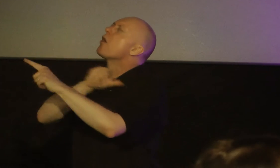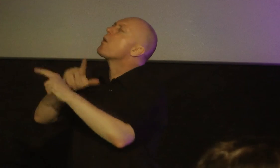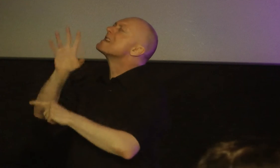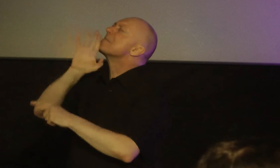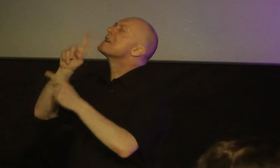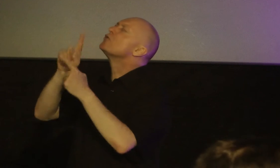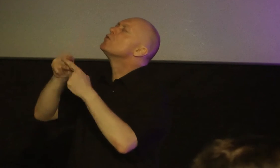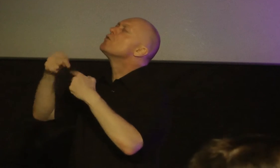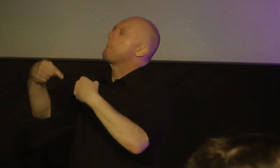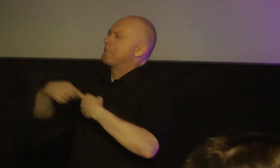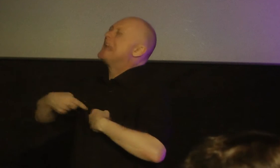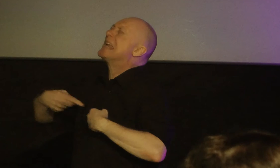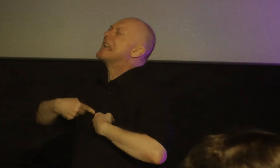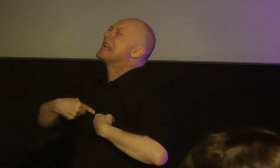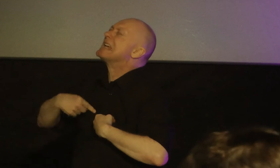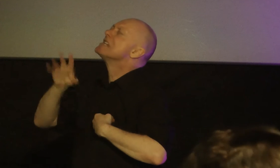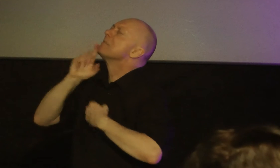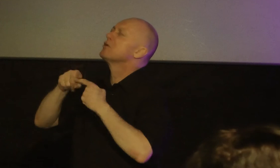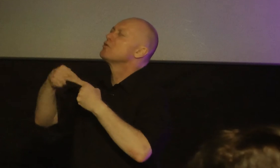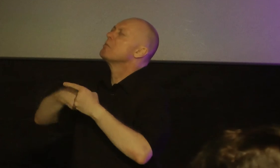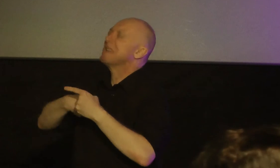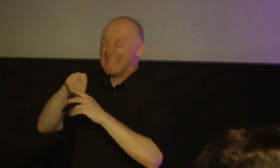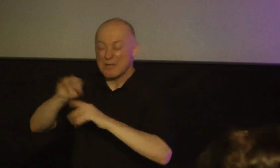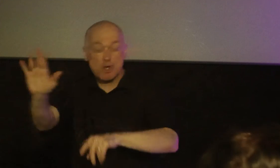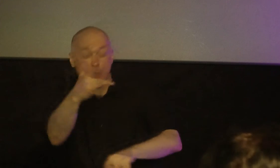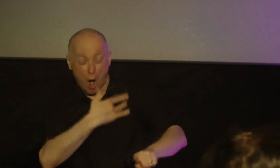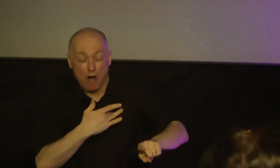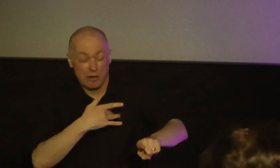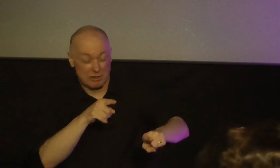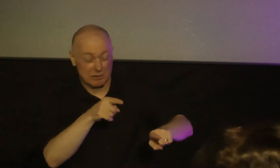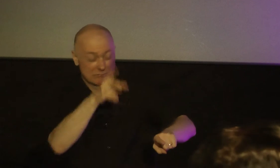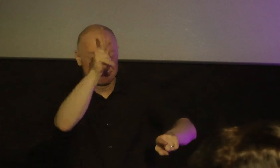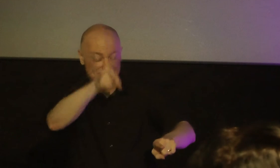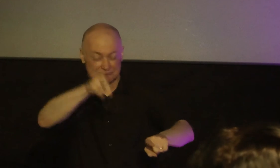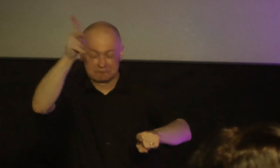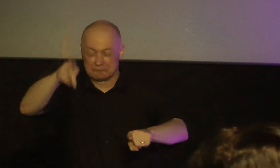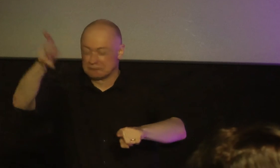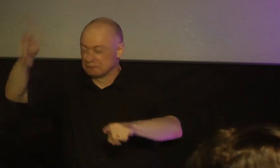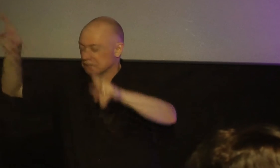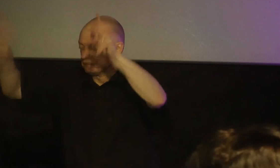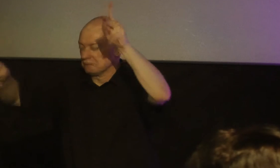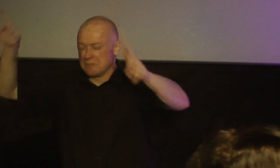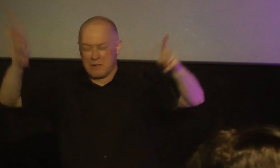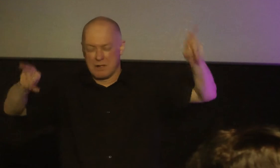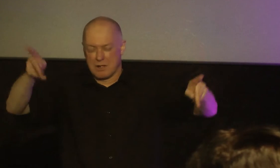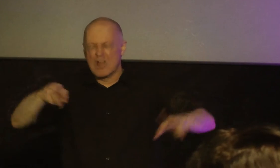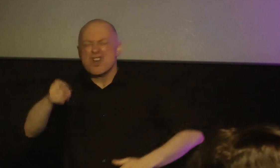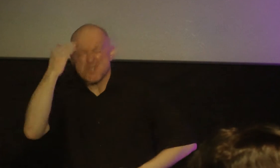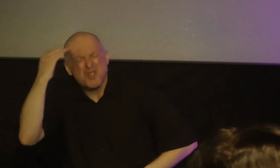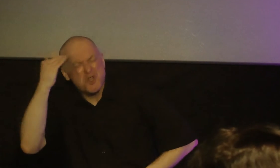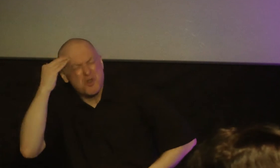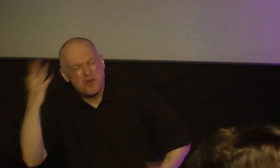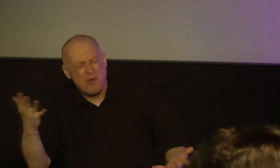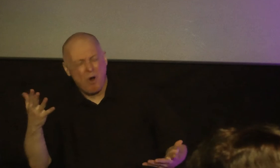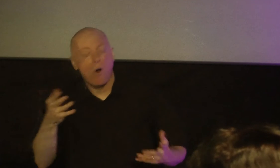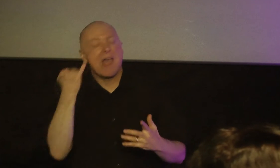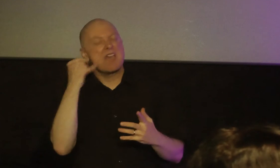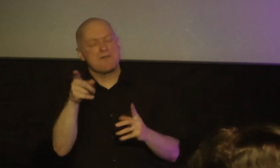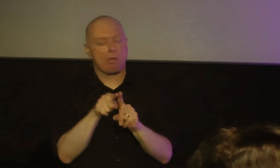speak to me in your heart you know what you're walking through you know if you've been far from him he loves you